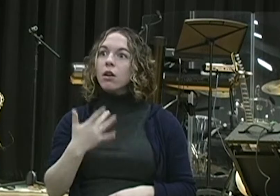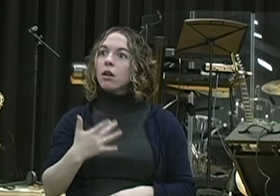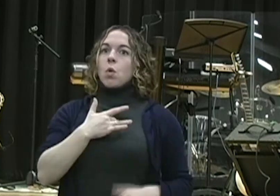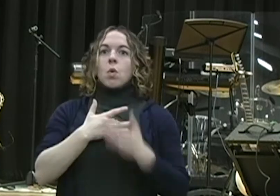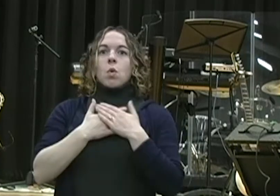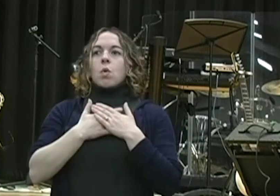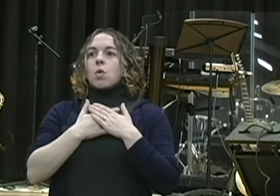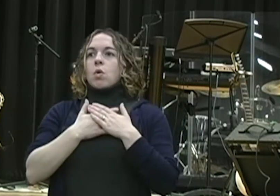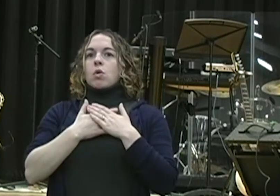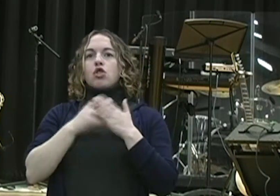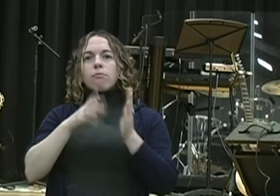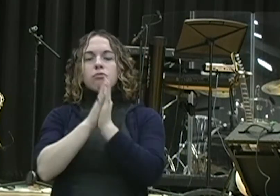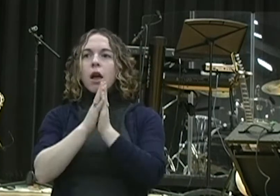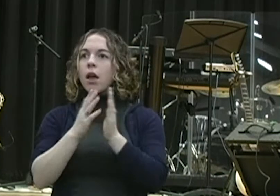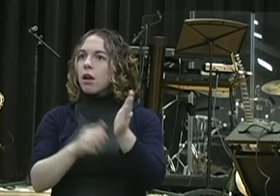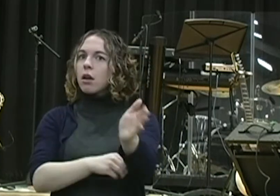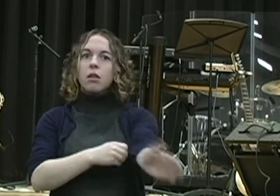or Indiana or any other state.